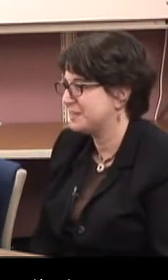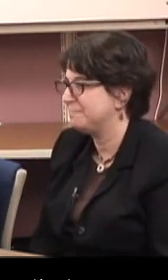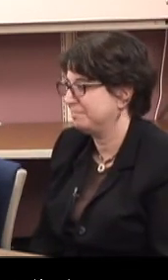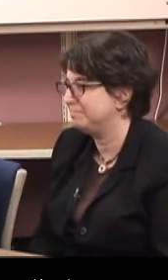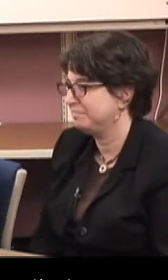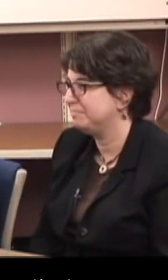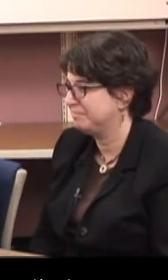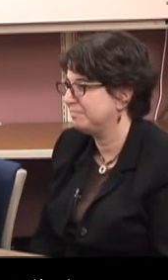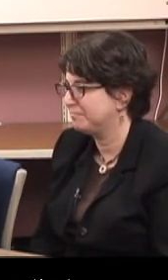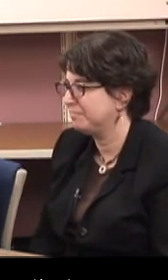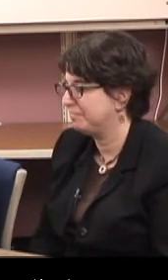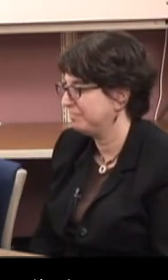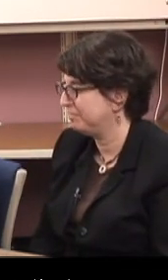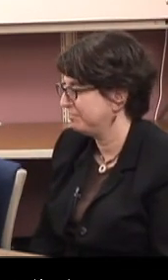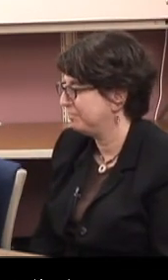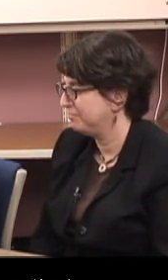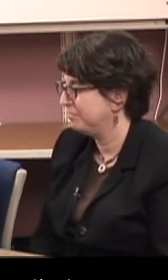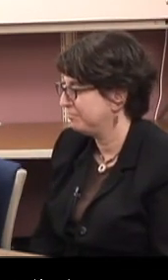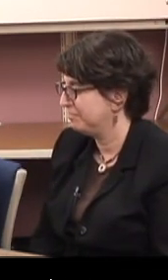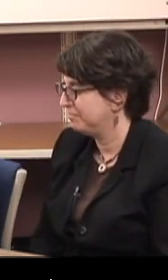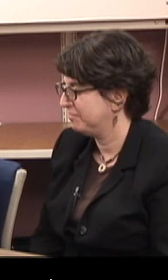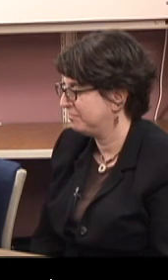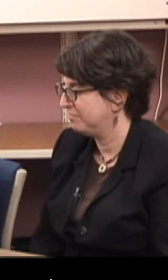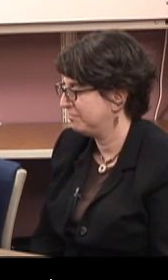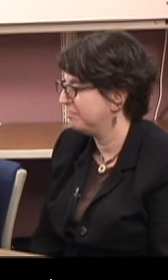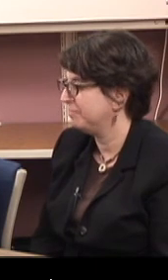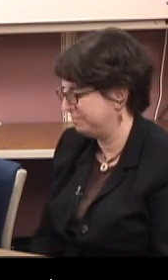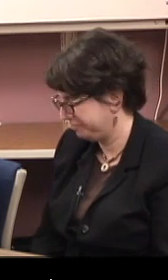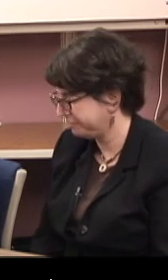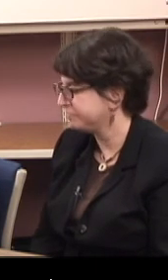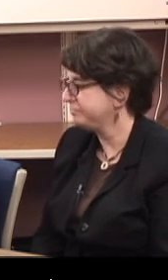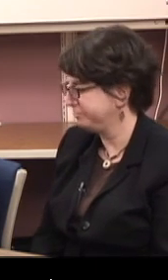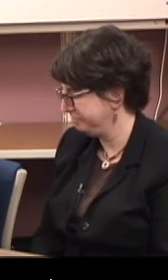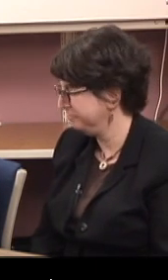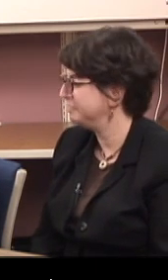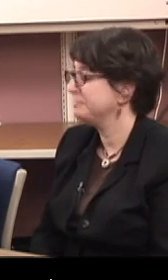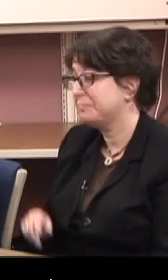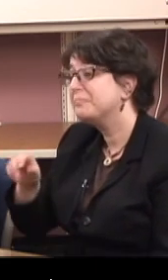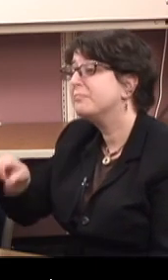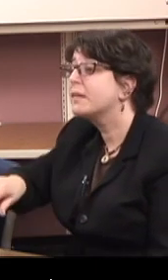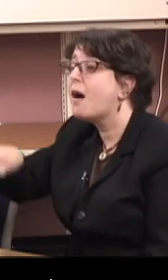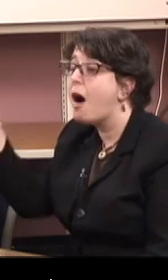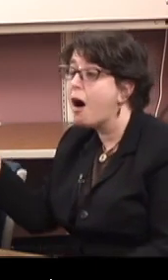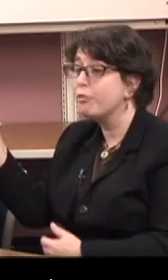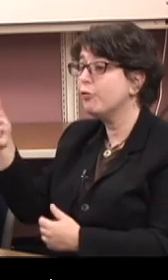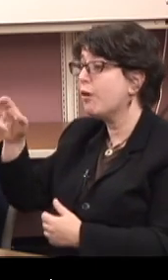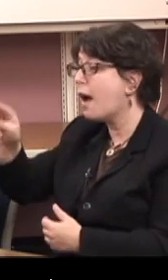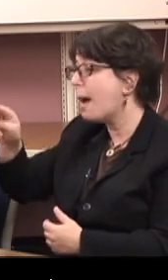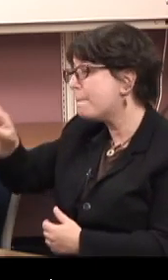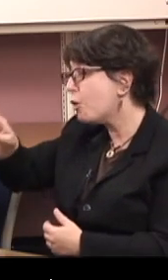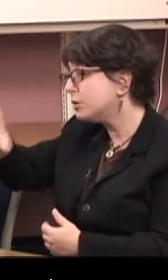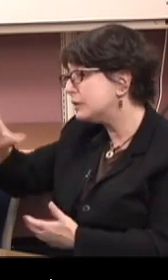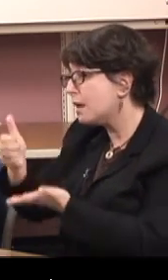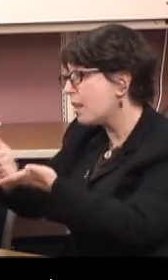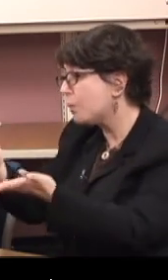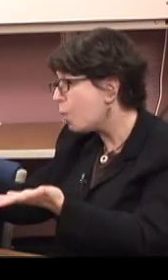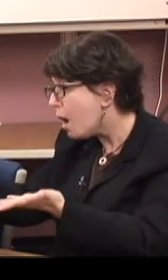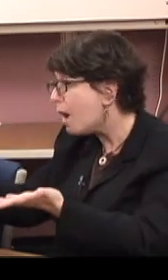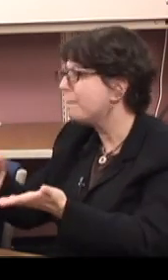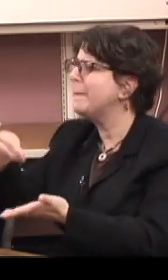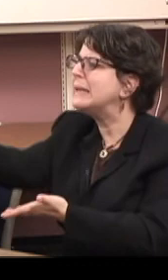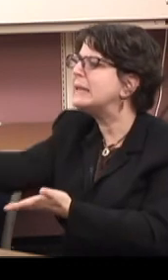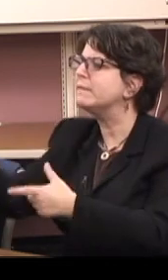Yes. Okay. One of the other things that Mass Rehab may help you with is some kind of a training towards becoming a baker.